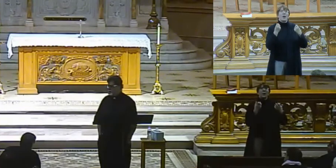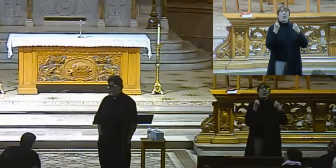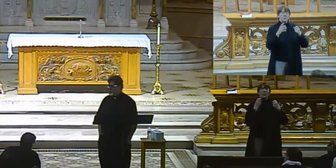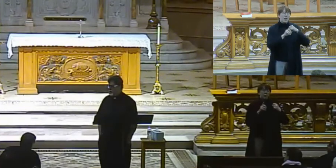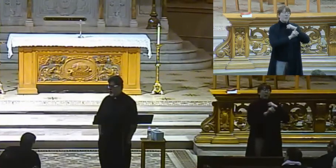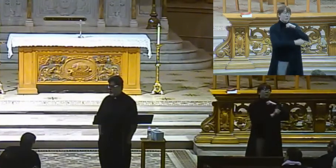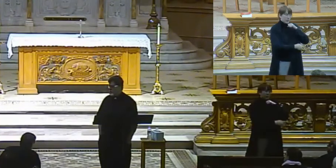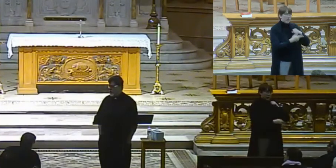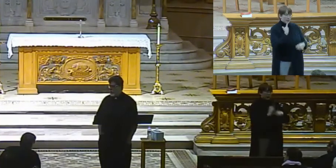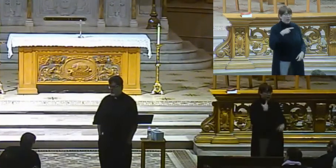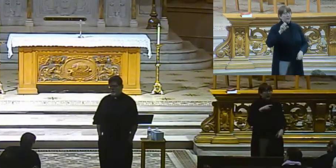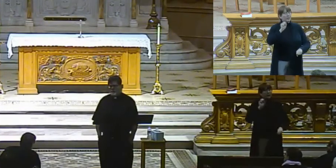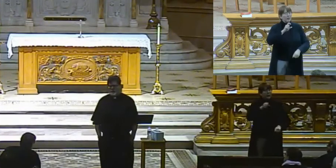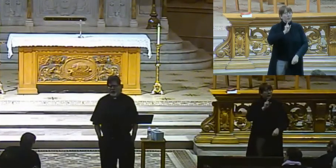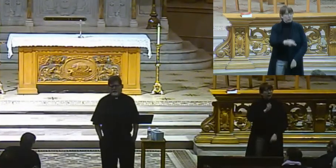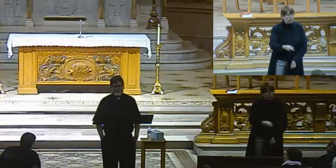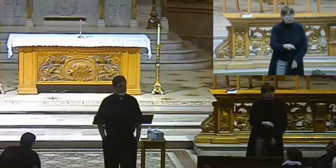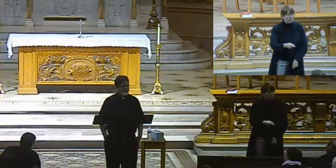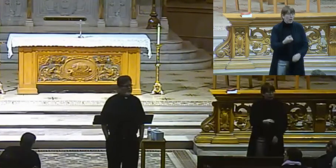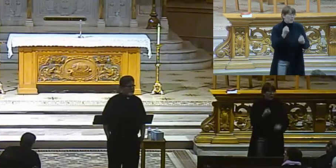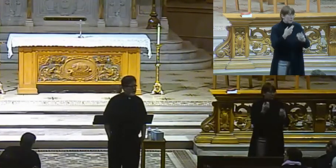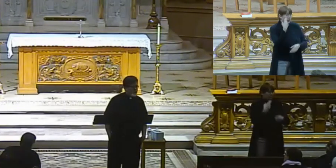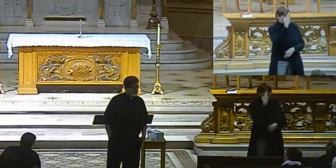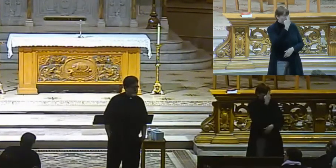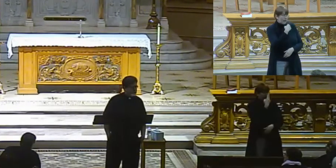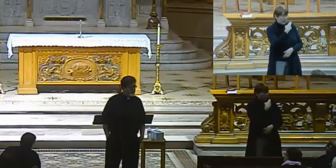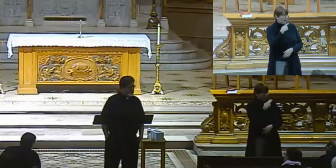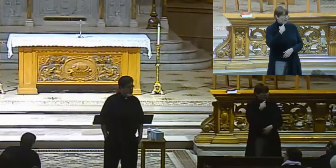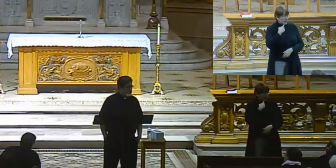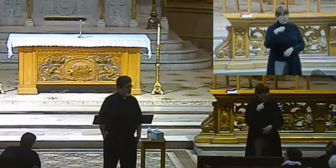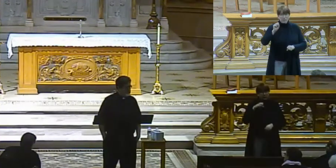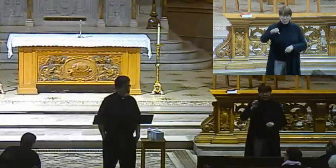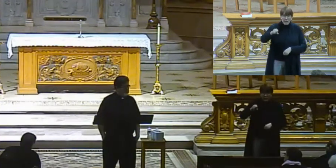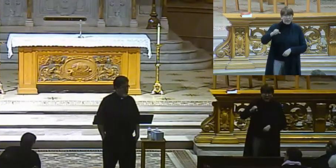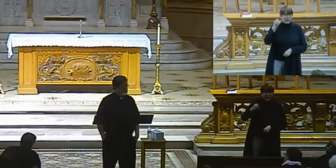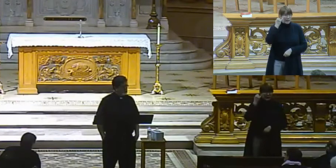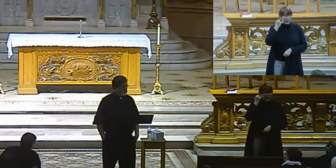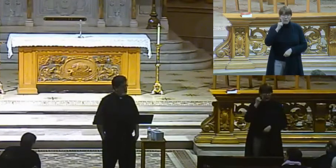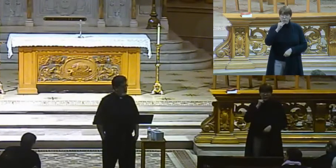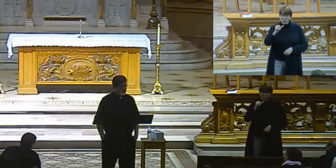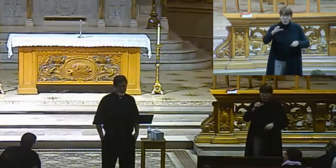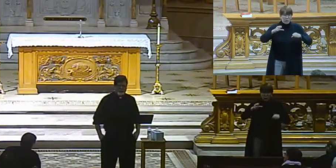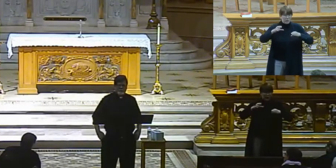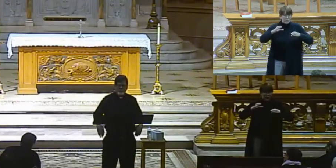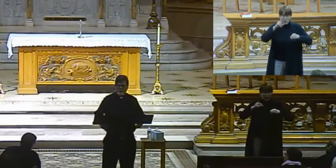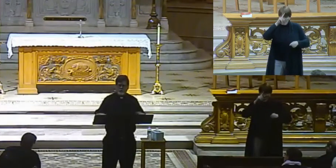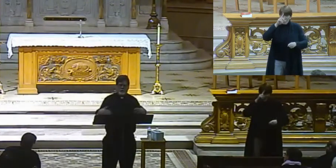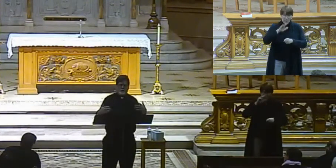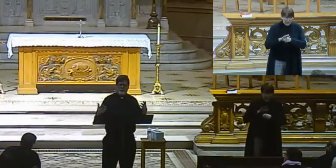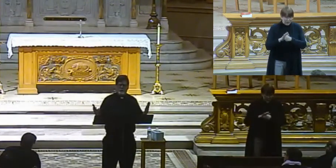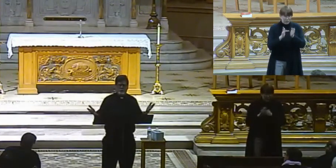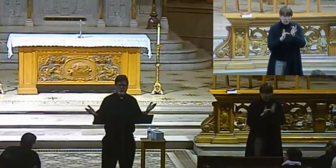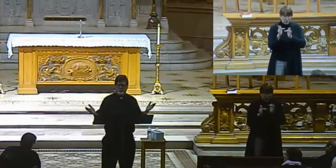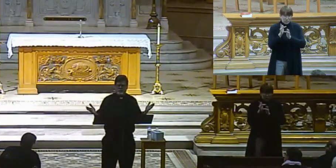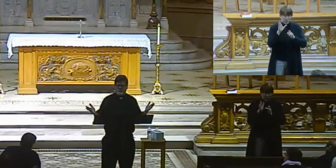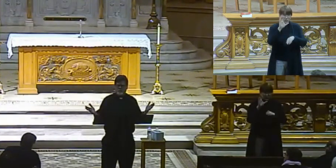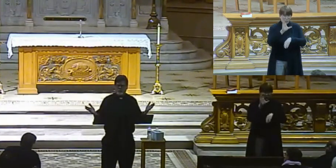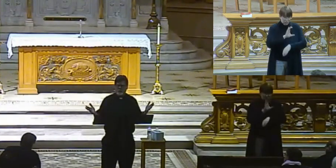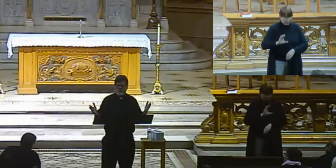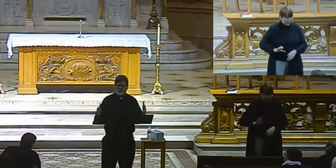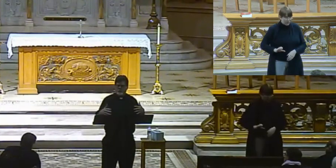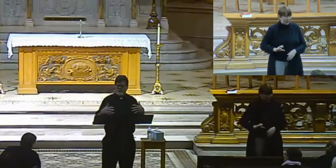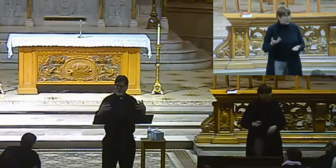Protestants would say yes, and there are many Catholics who would say yes, all right? If you do not believe, so that would mean that all the Jews,